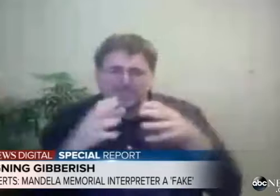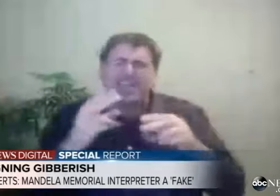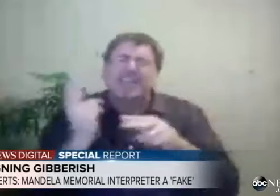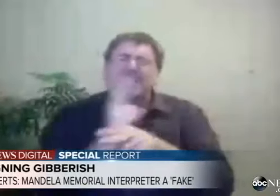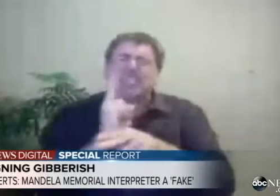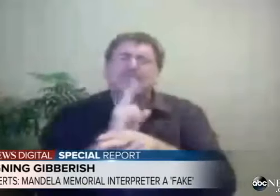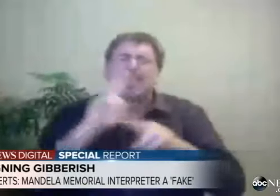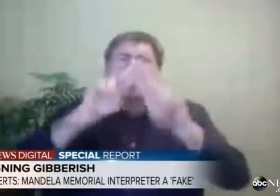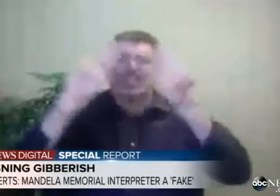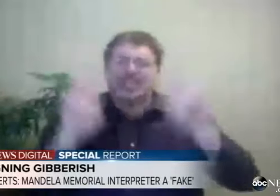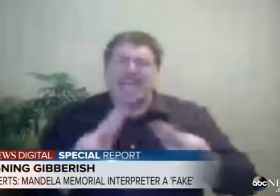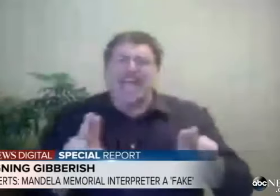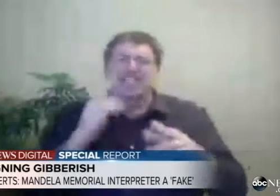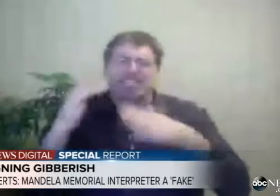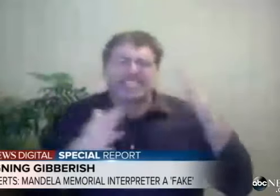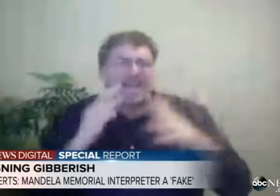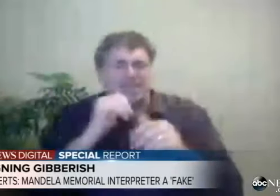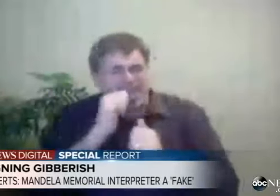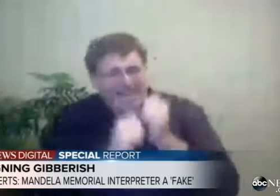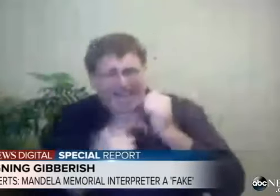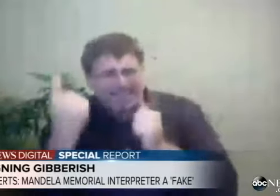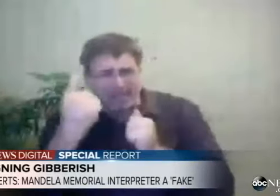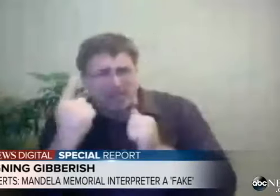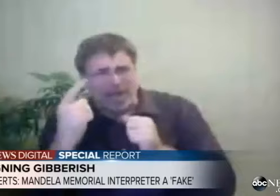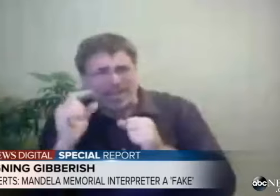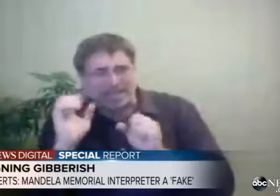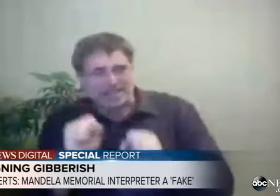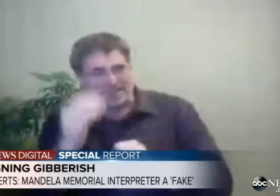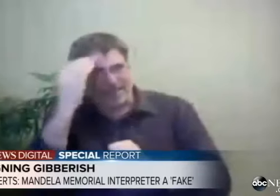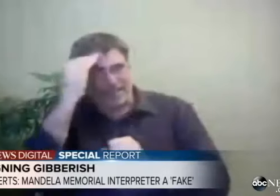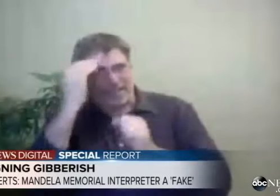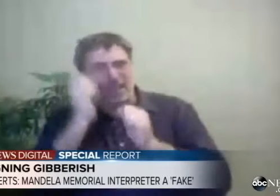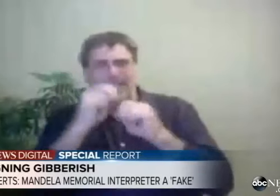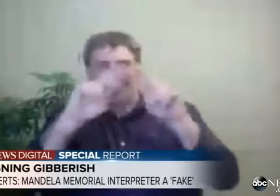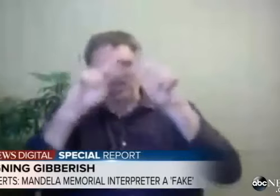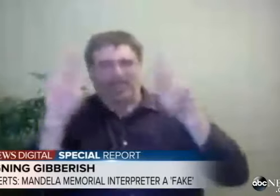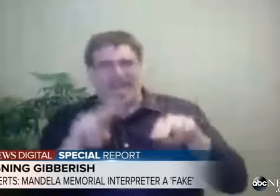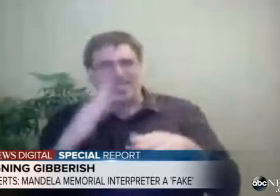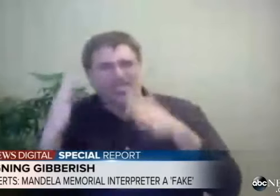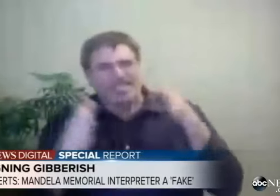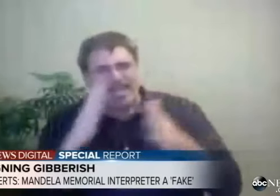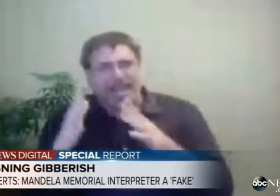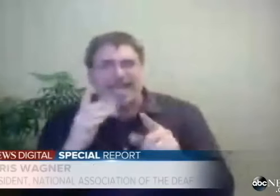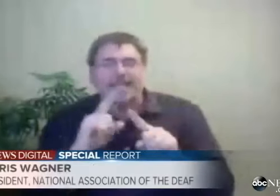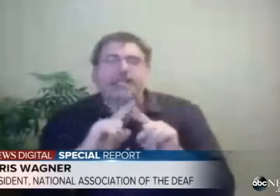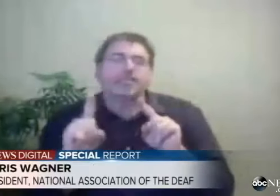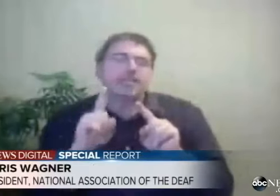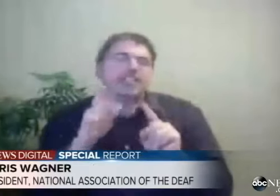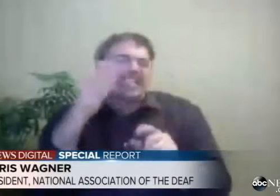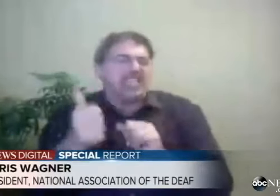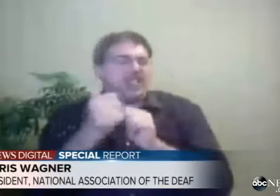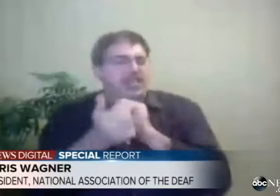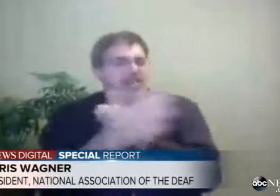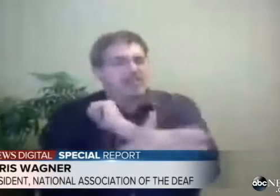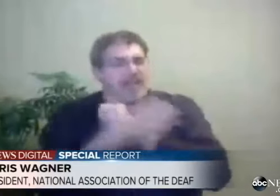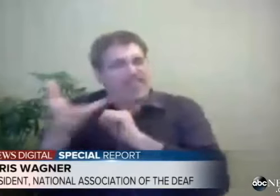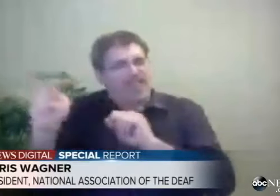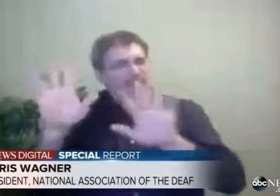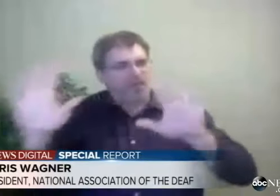deaf people from different countries using international signs. But not everyone is familiar with that language. But